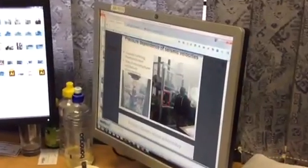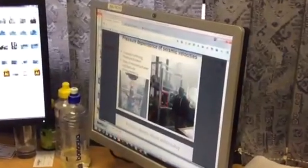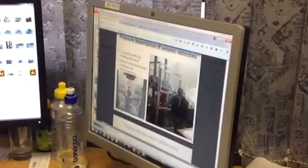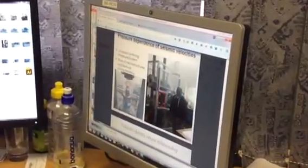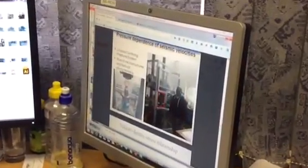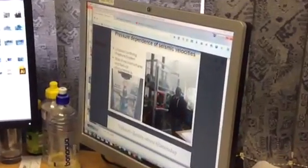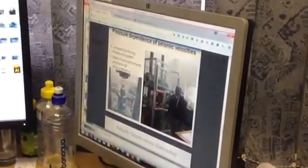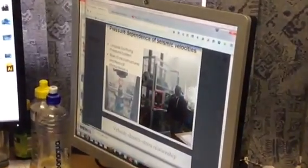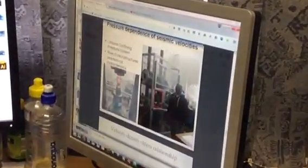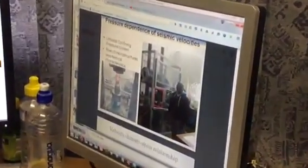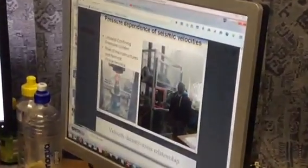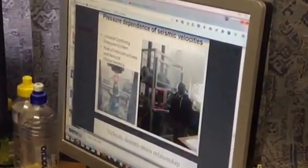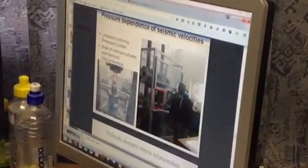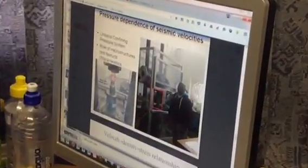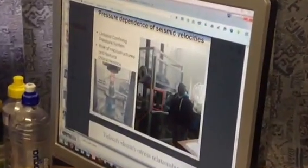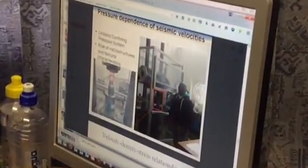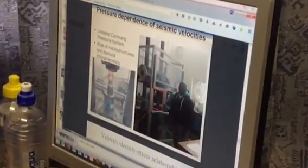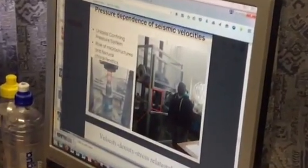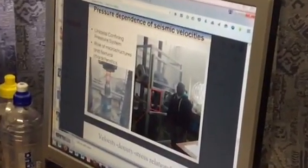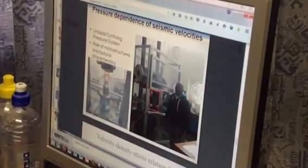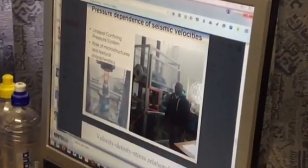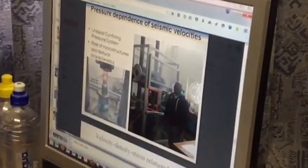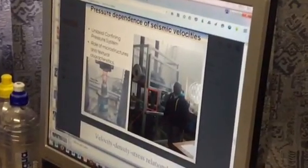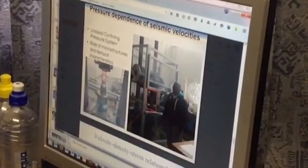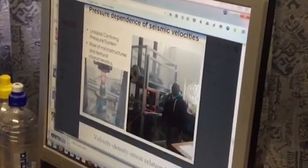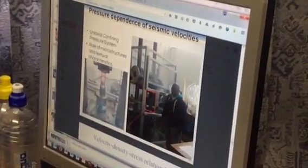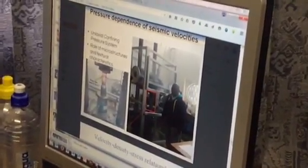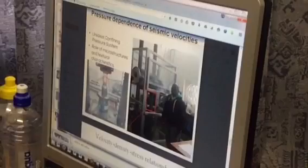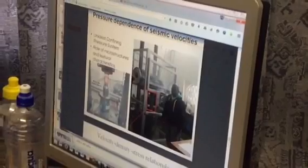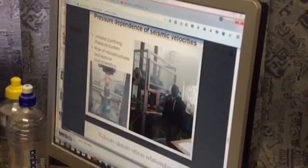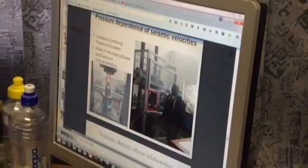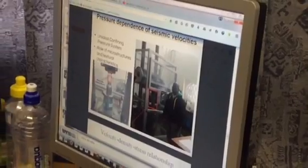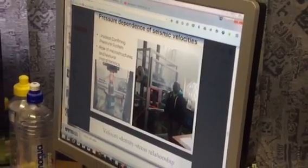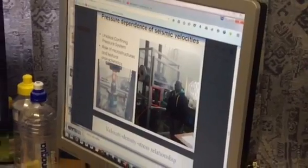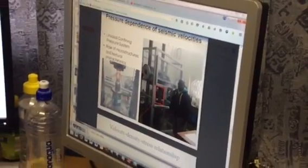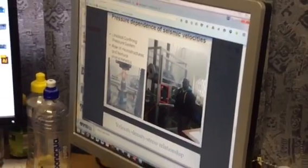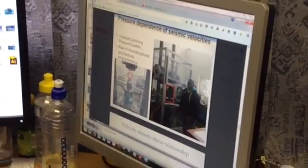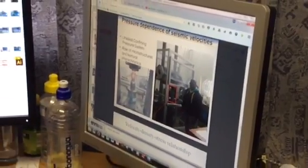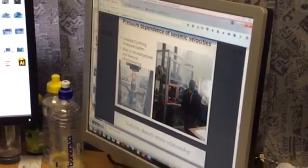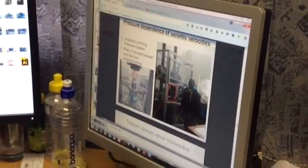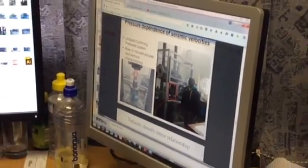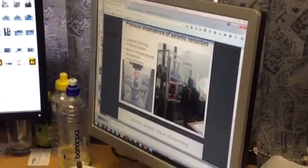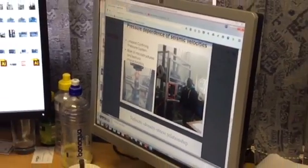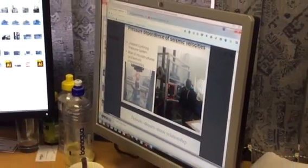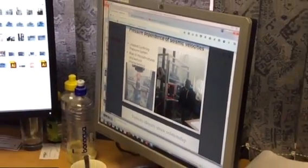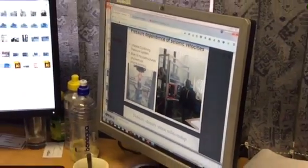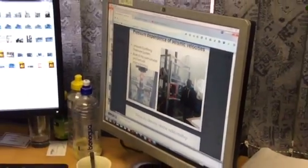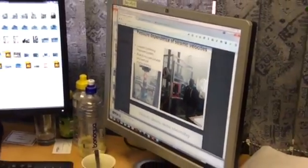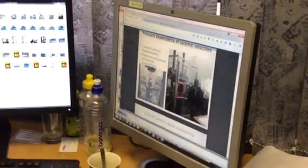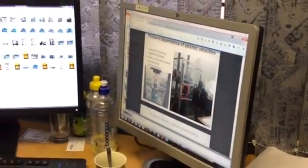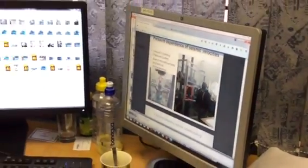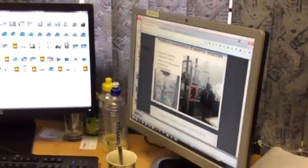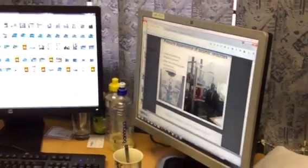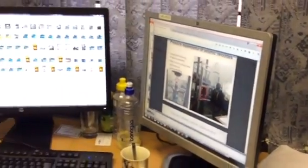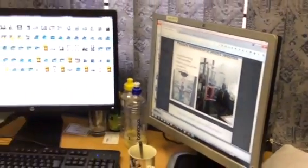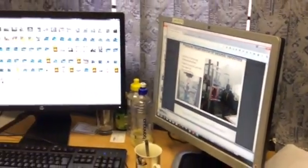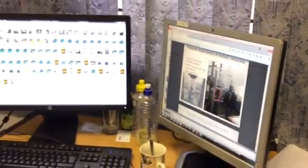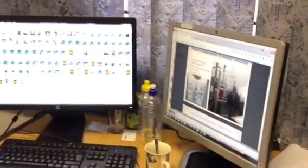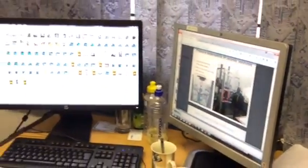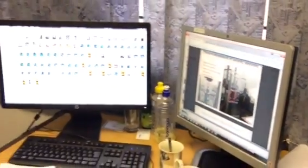I watch and wait for the bang and then I record and what pressure that happens that can help because we can then tell the guys